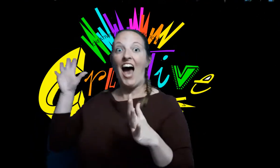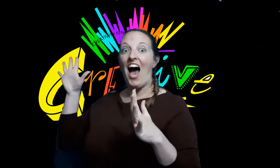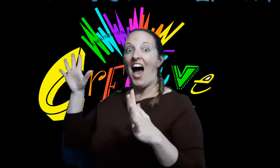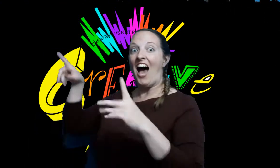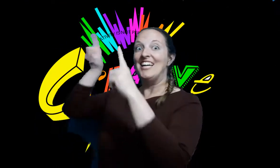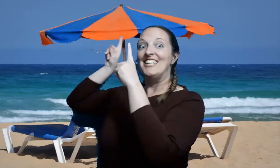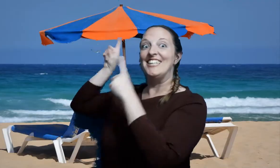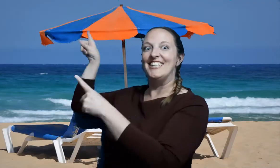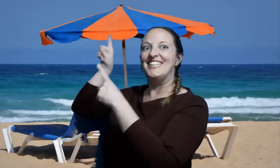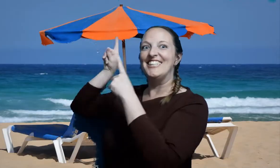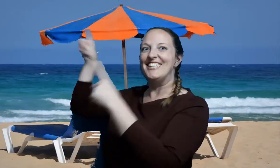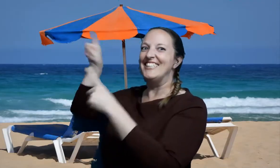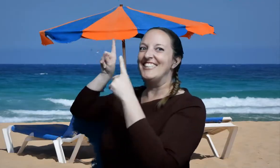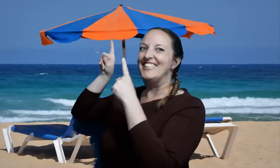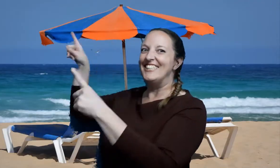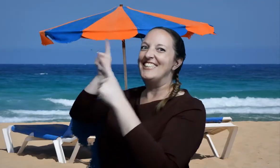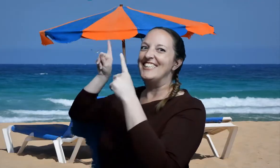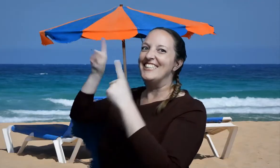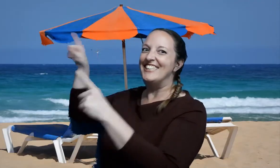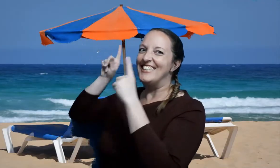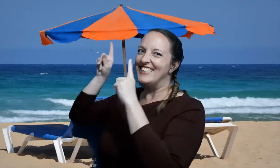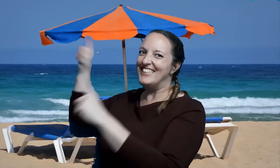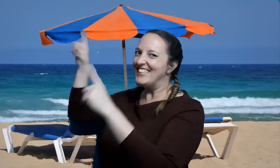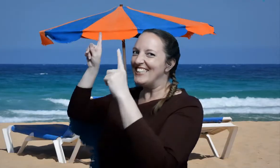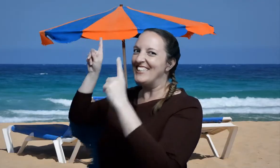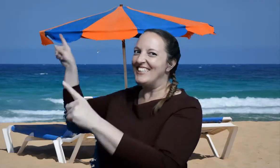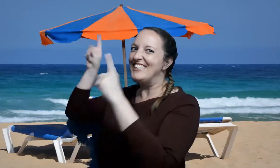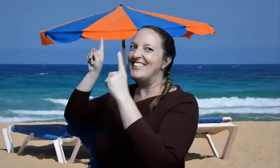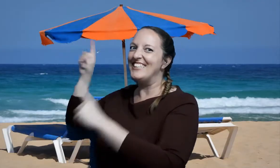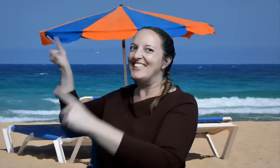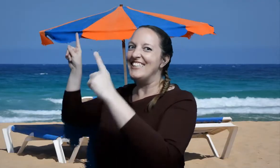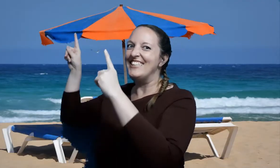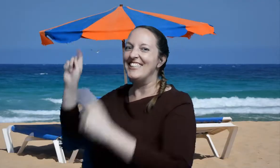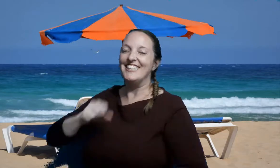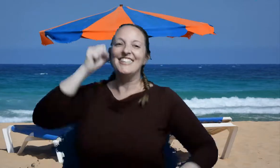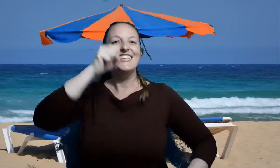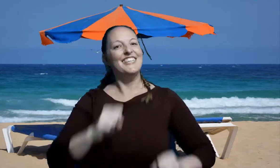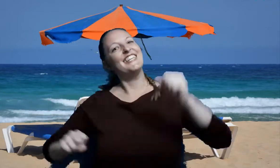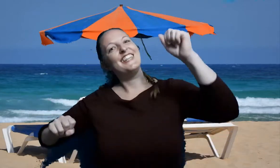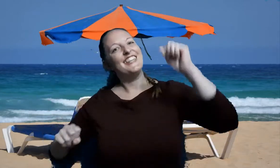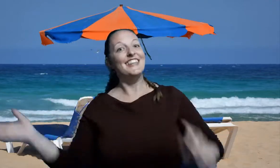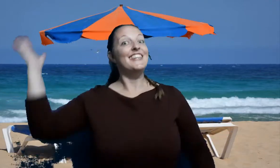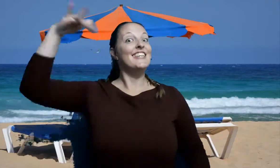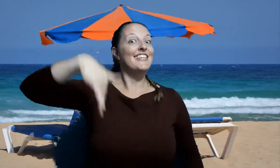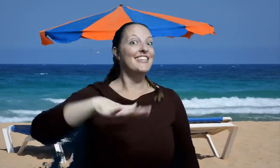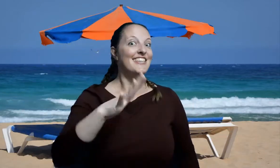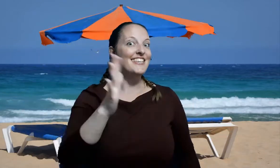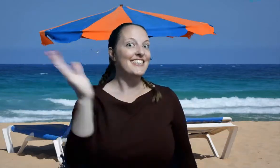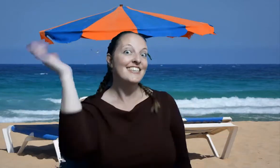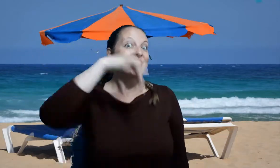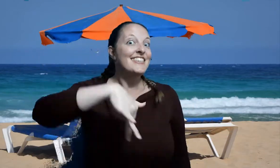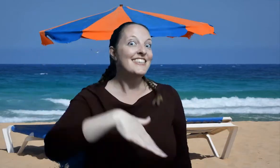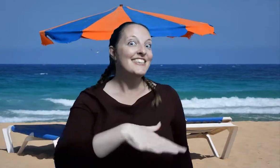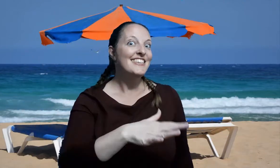Oh, do like to be beside the seaside Oh, I do like to be beside the sea